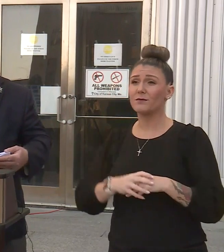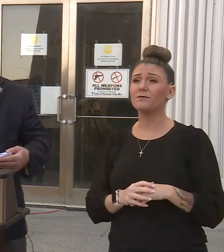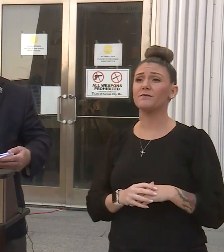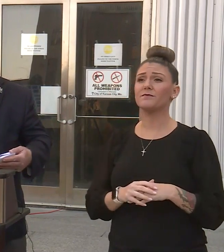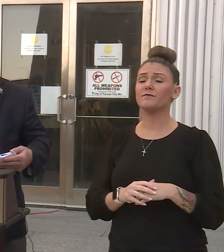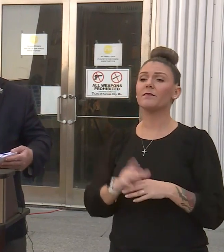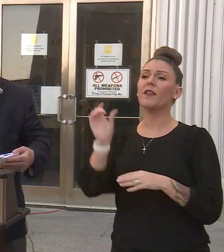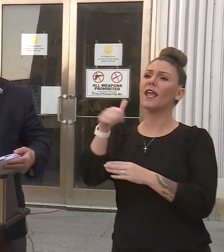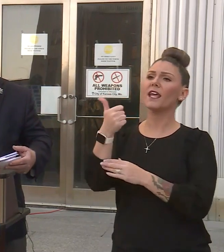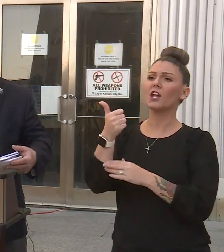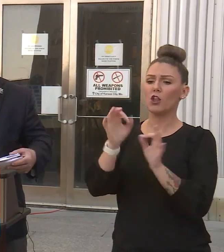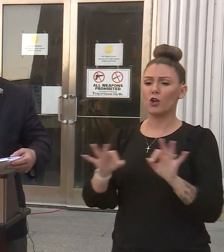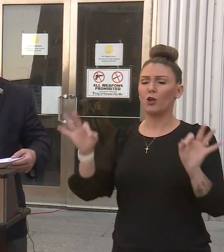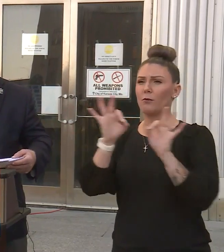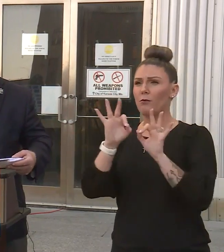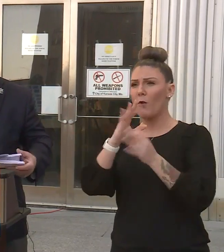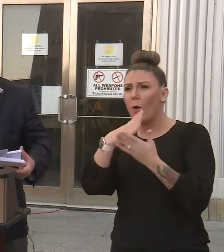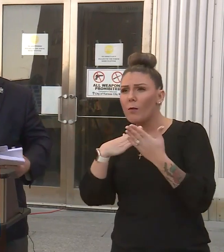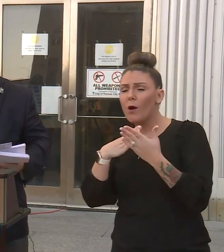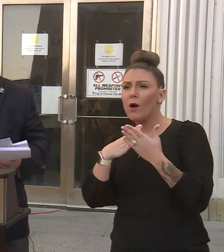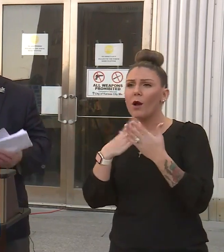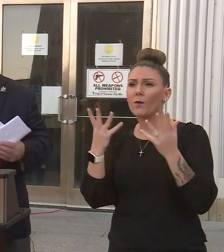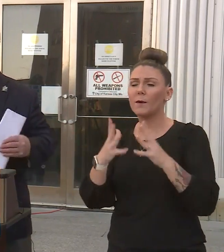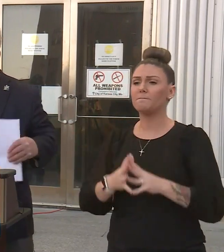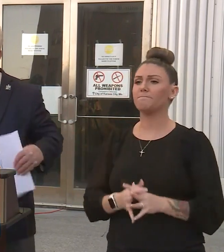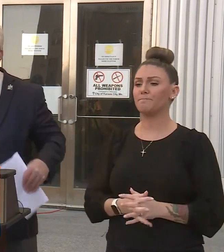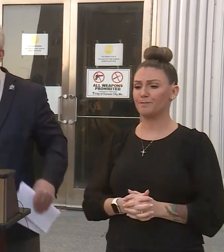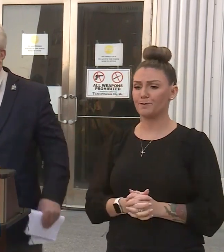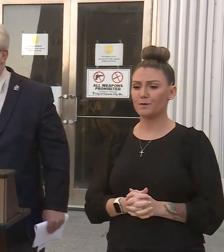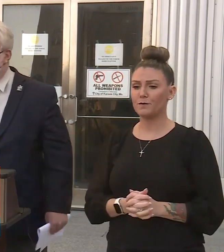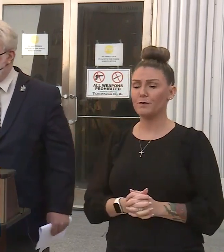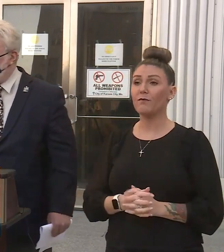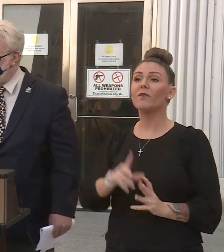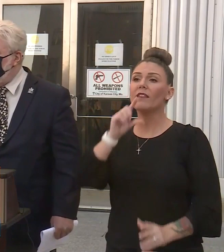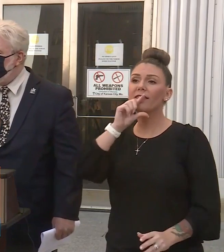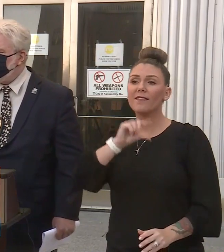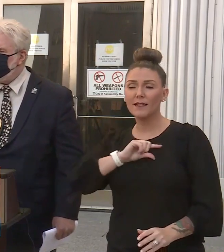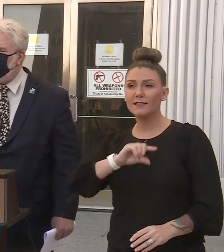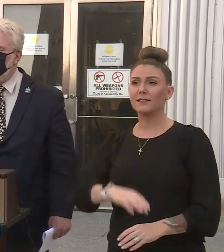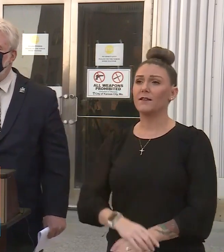Another important part here is on Thanksgiving.